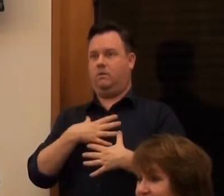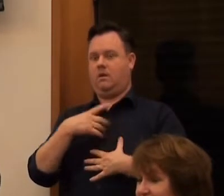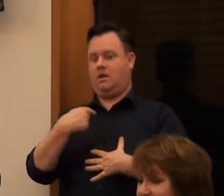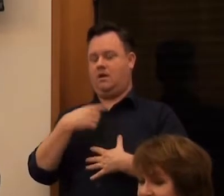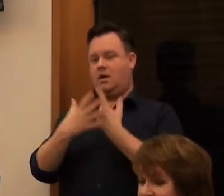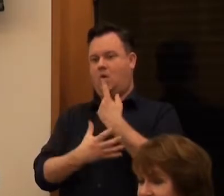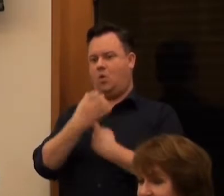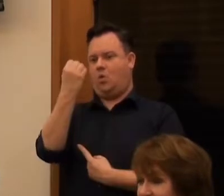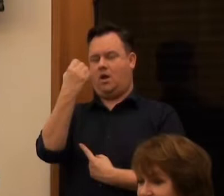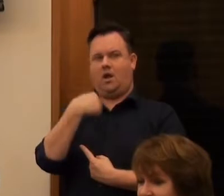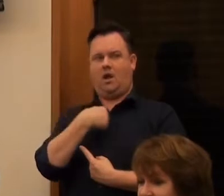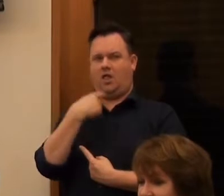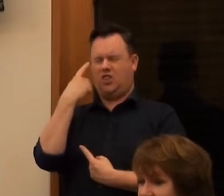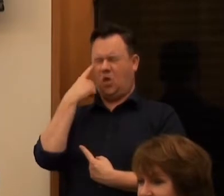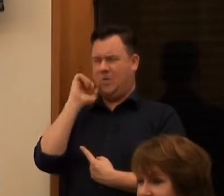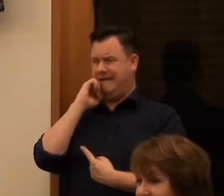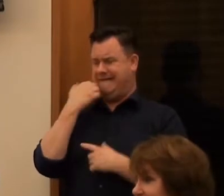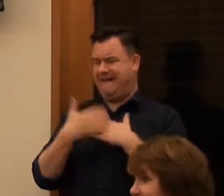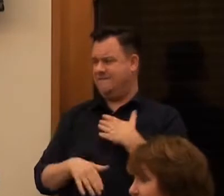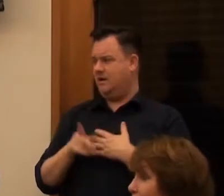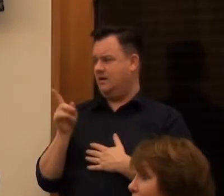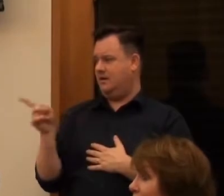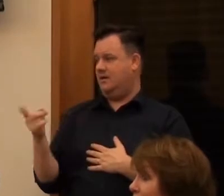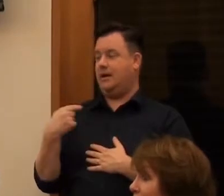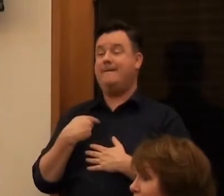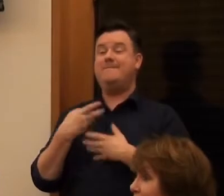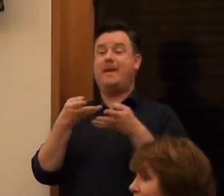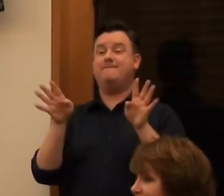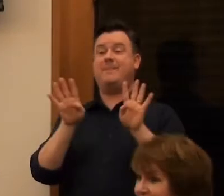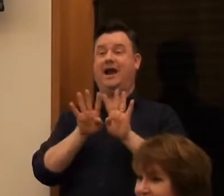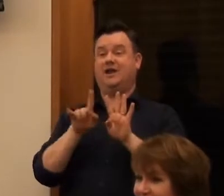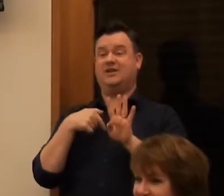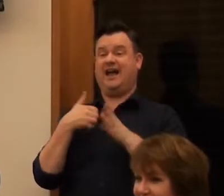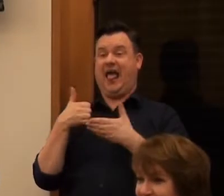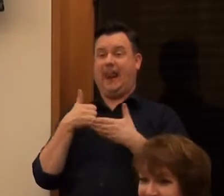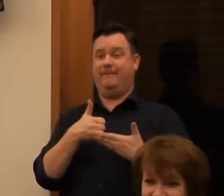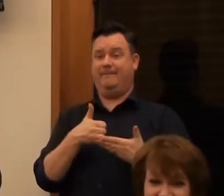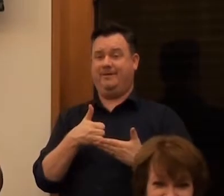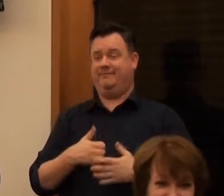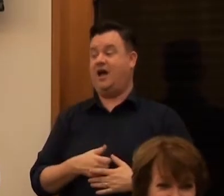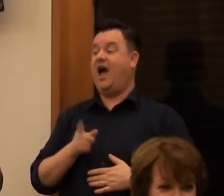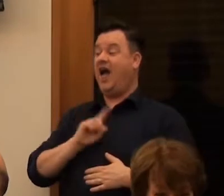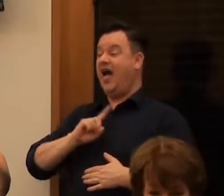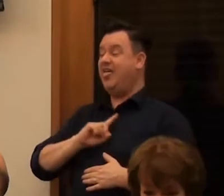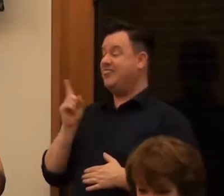they'd never put any of any content in this. I was on the panel that helped. Well that's... That's right.